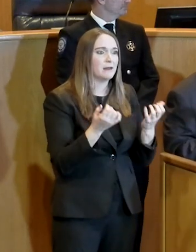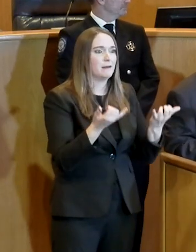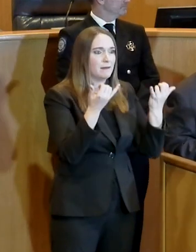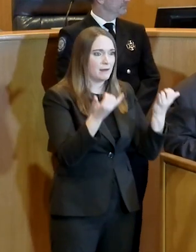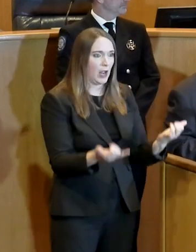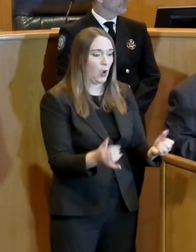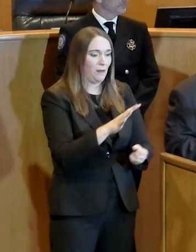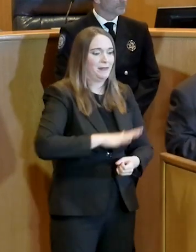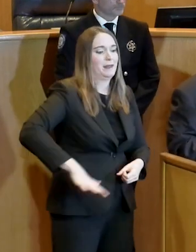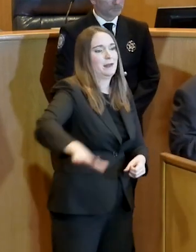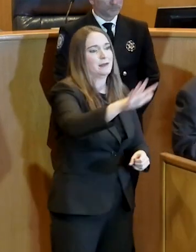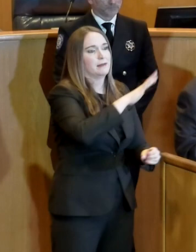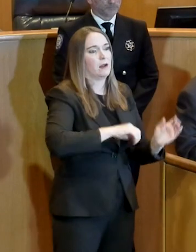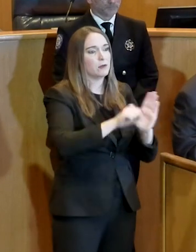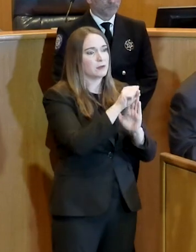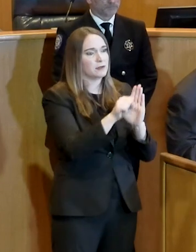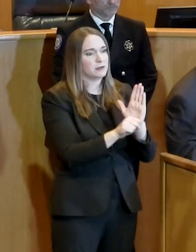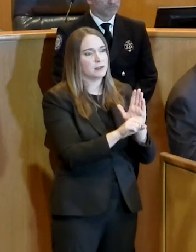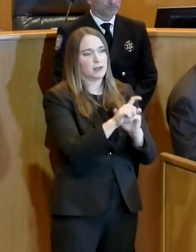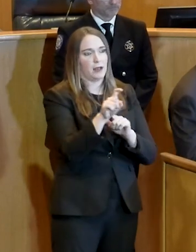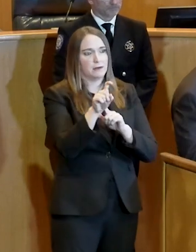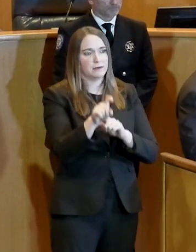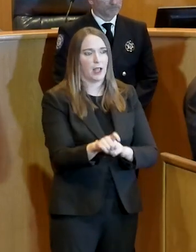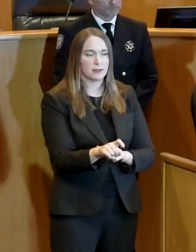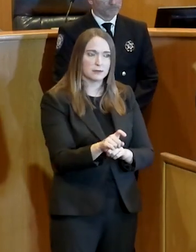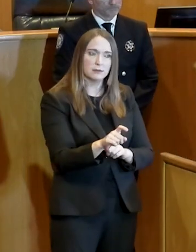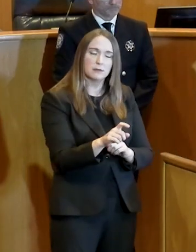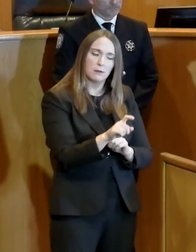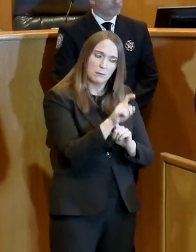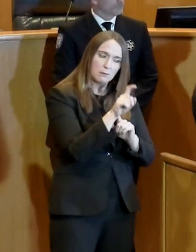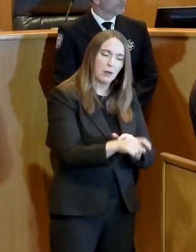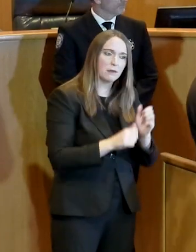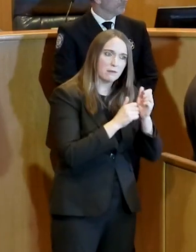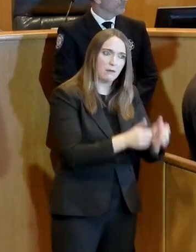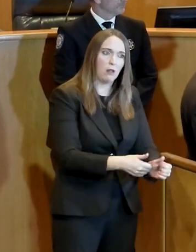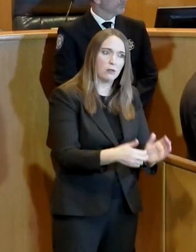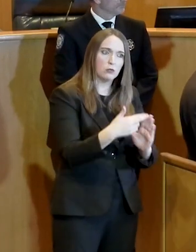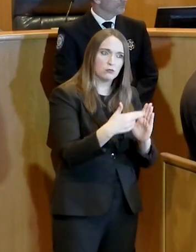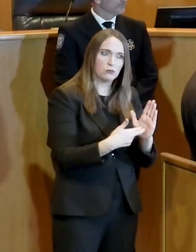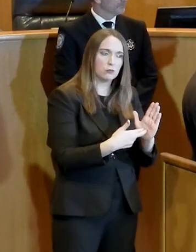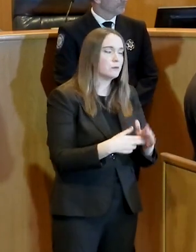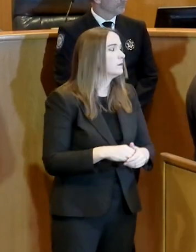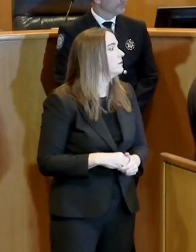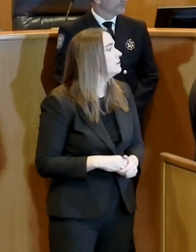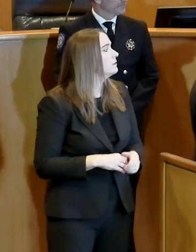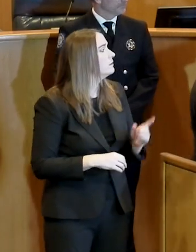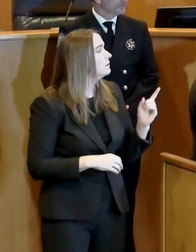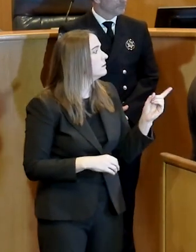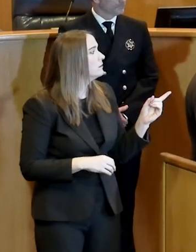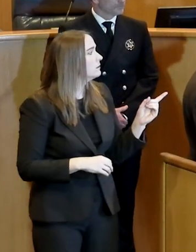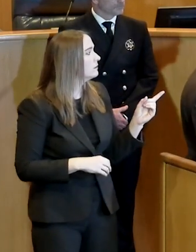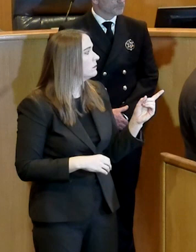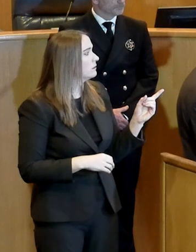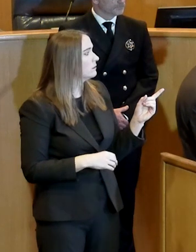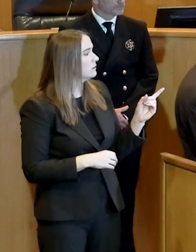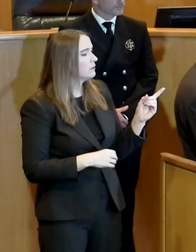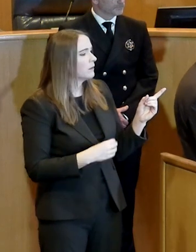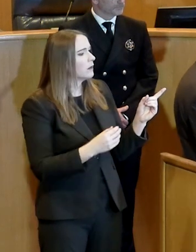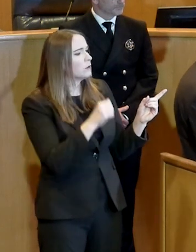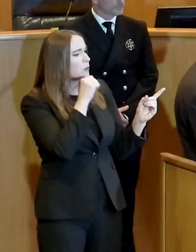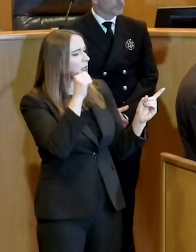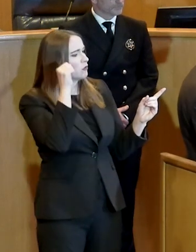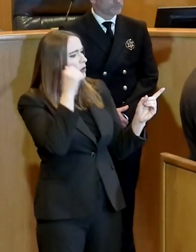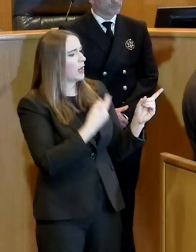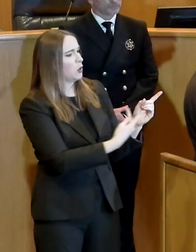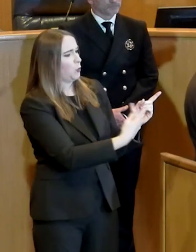approach to the thing. Judge, I wanted to circle back to a comment that you and I had in our conversation yesterday